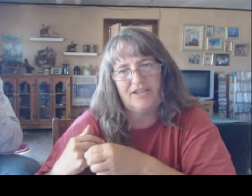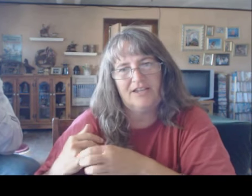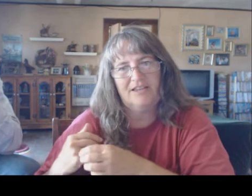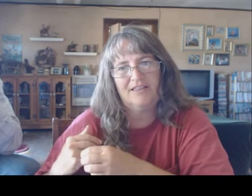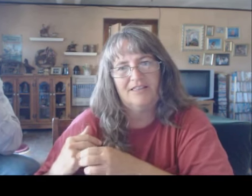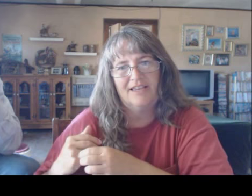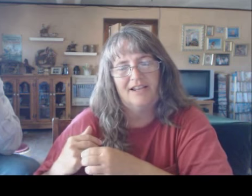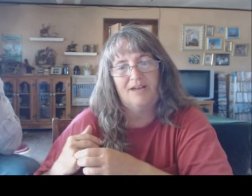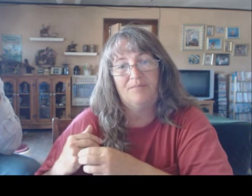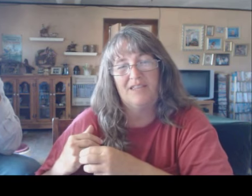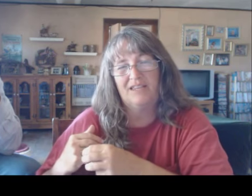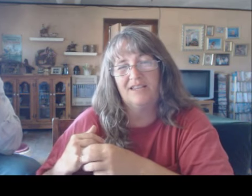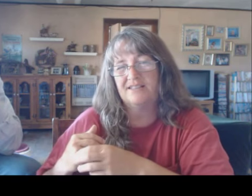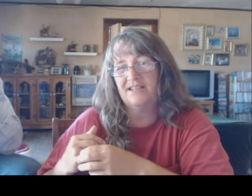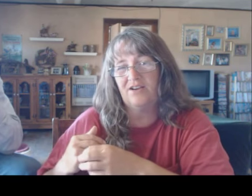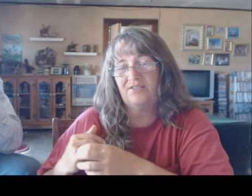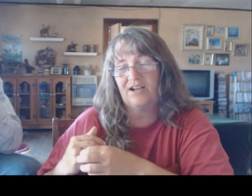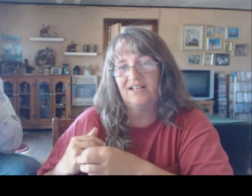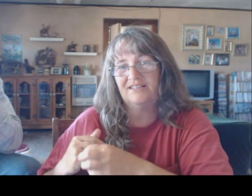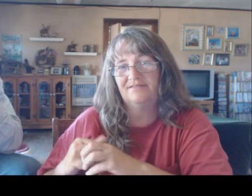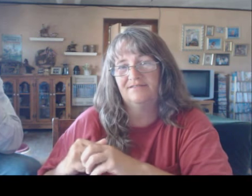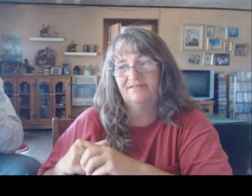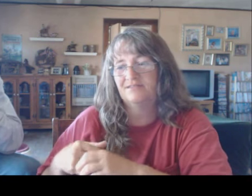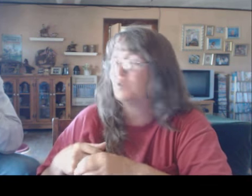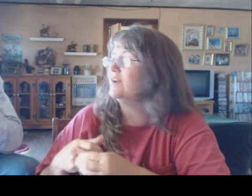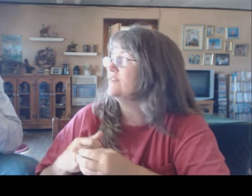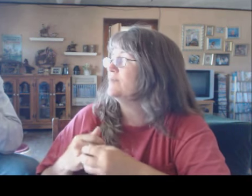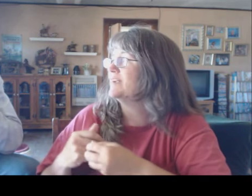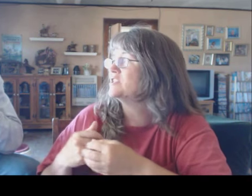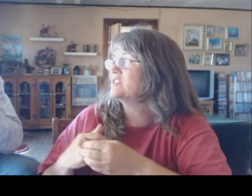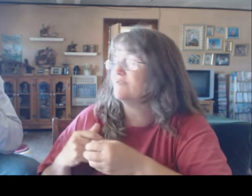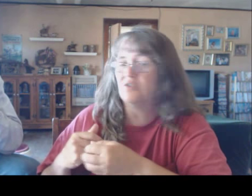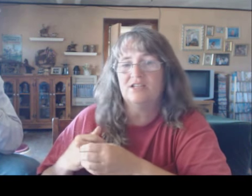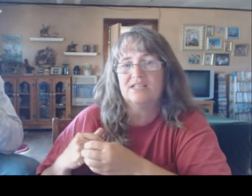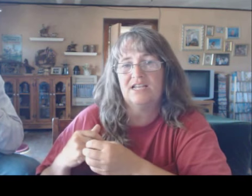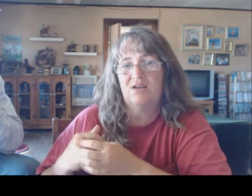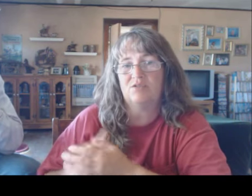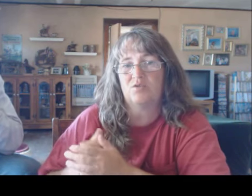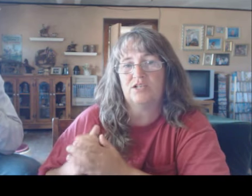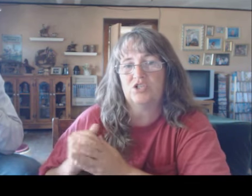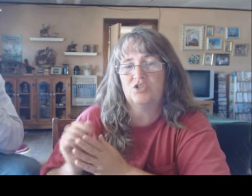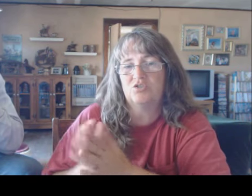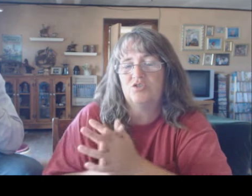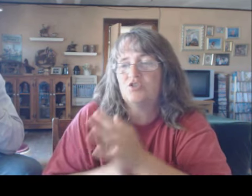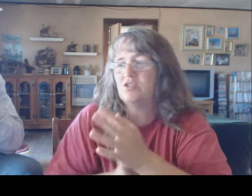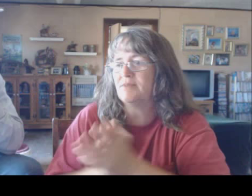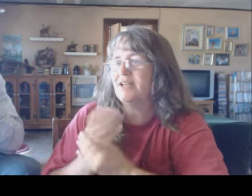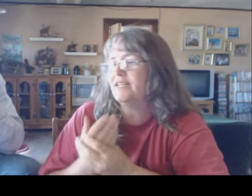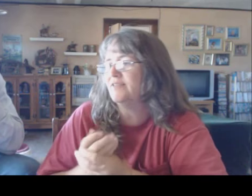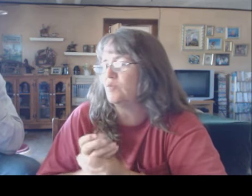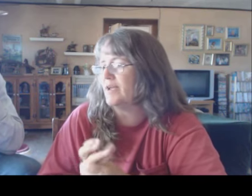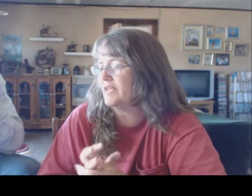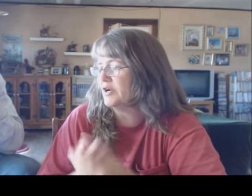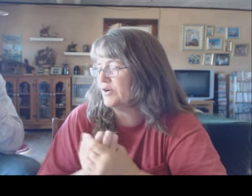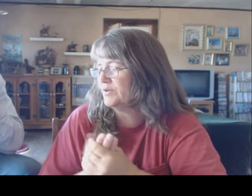thing that I'm thinking is now I've got quite a few packages of focus and I was going to do some kind of giveaway here.